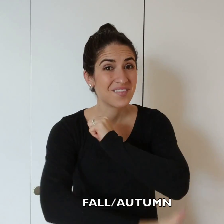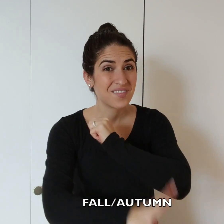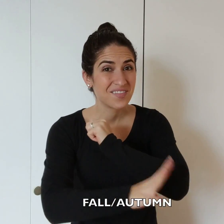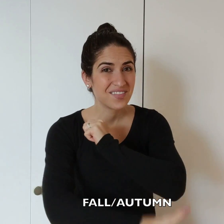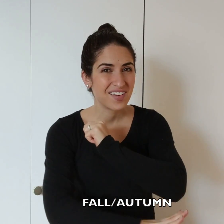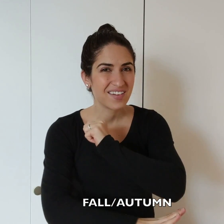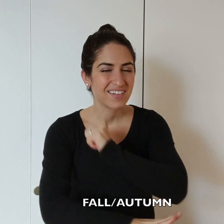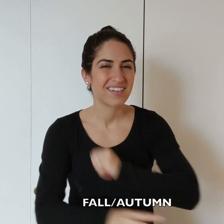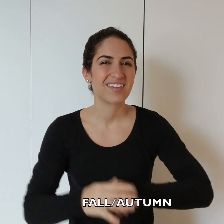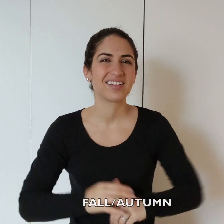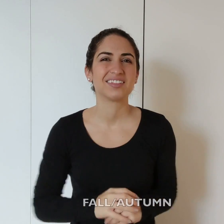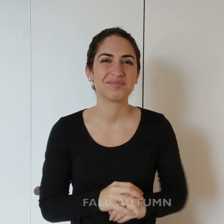Fall or autumn.